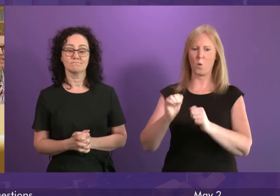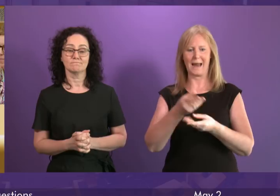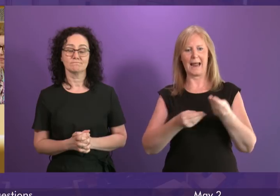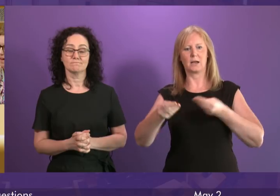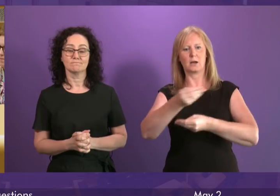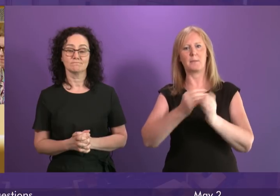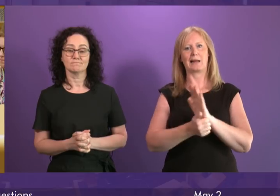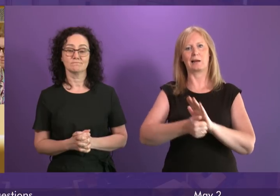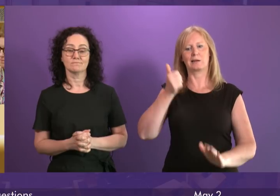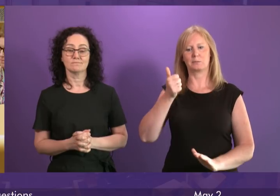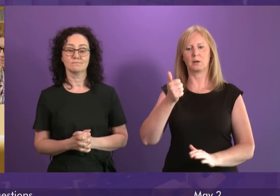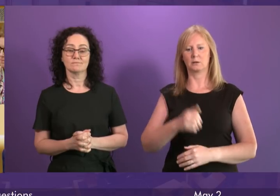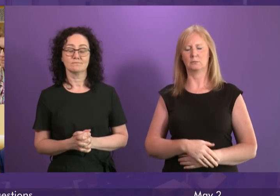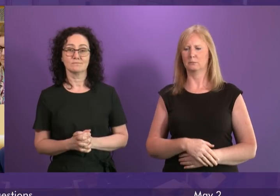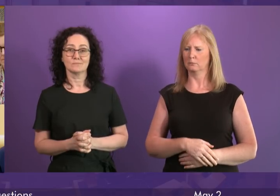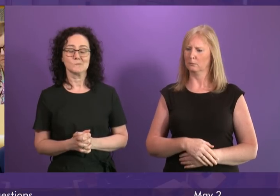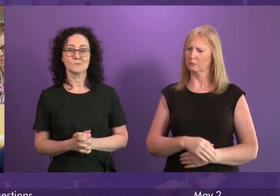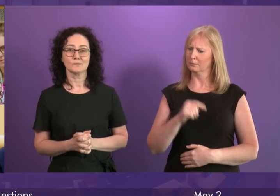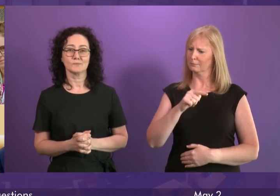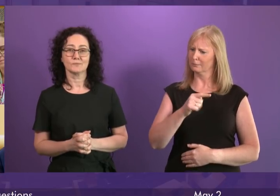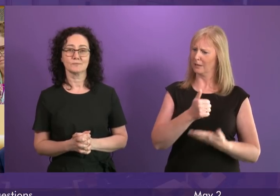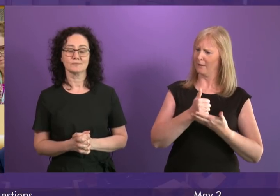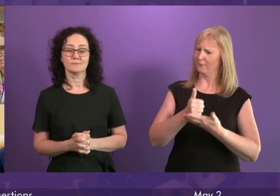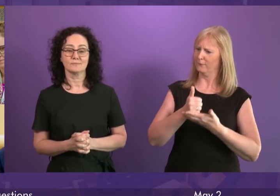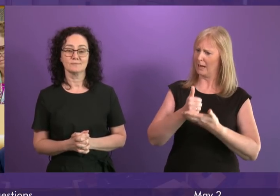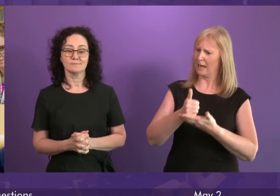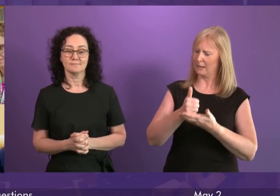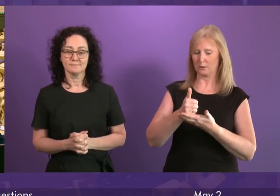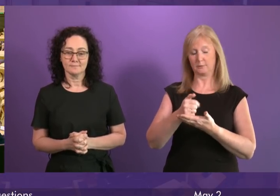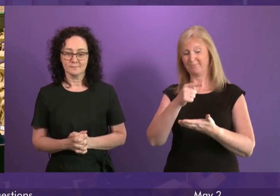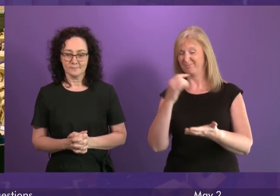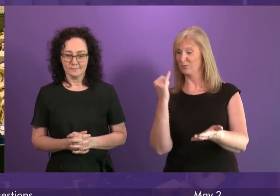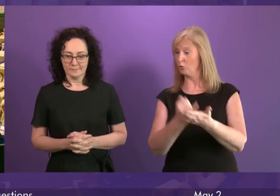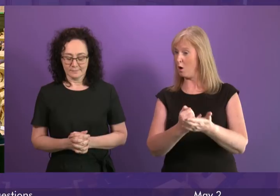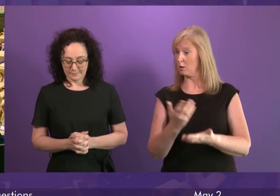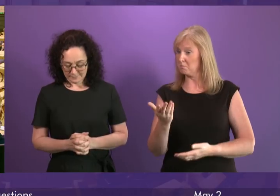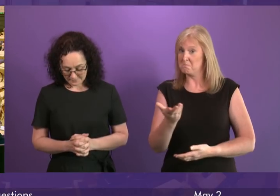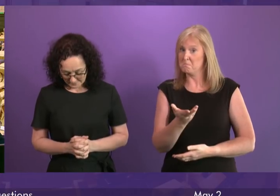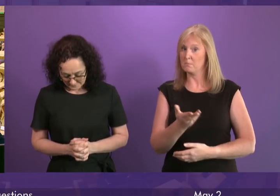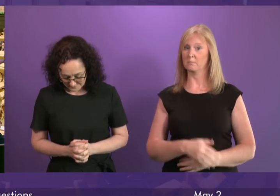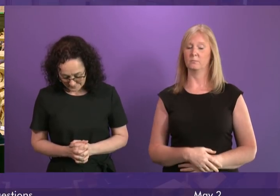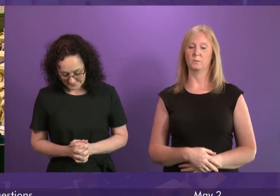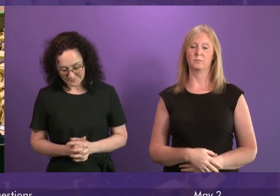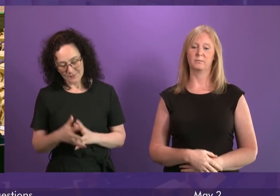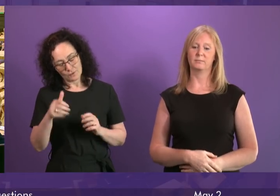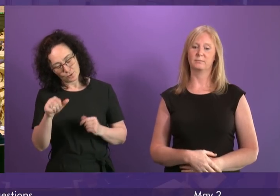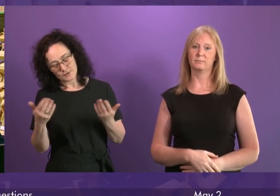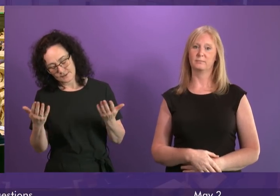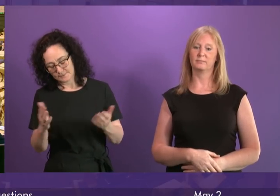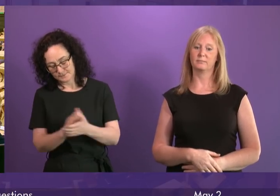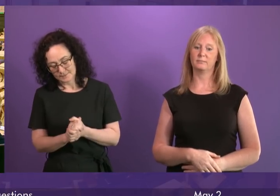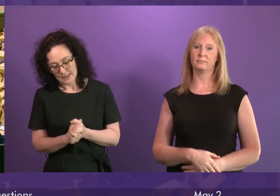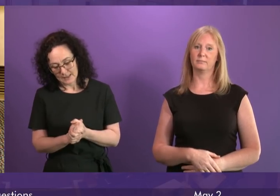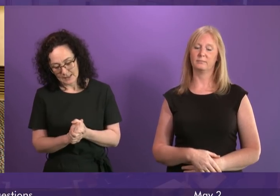Has he, an advisor to her own growth commission, just got it all wrong? First Minister. Well, of course, the essence of